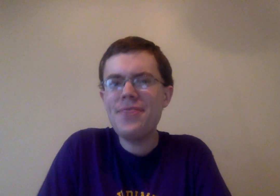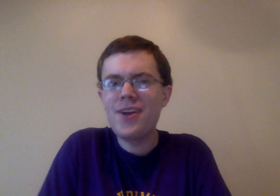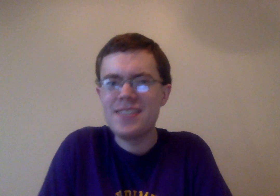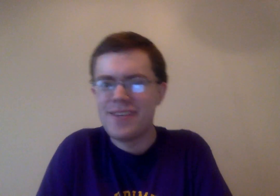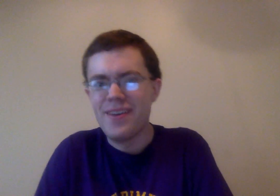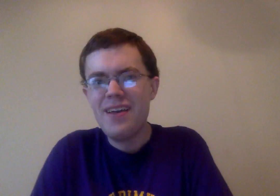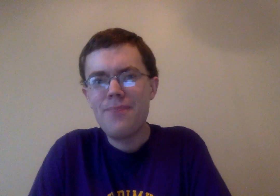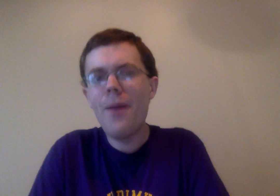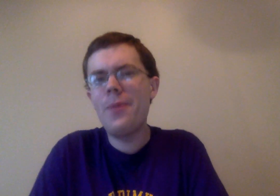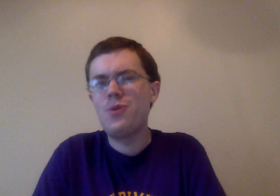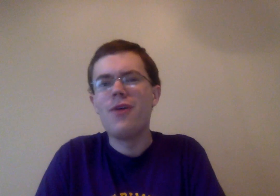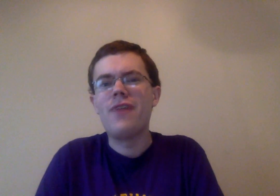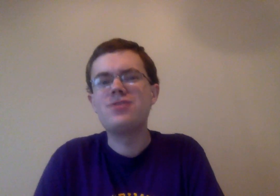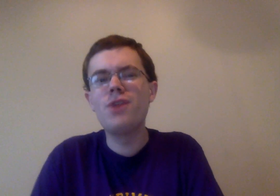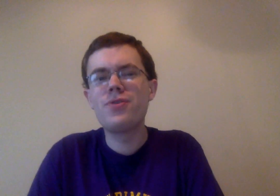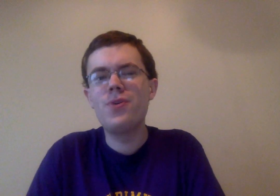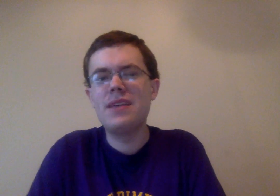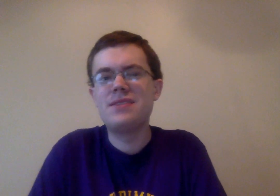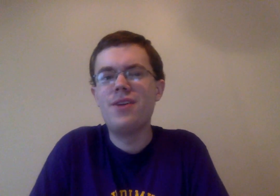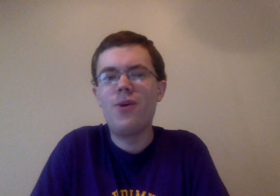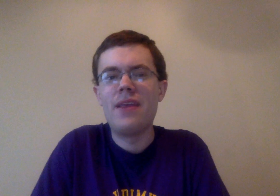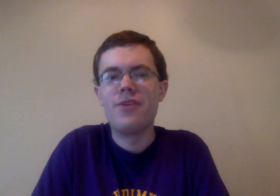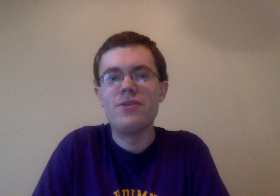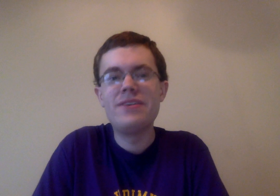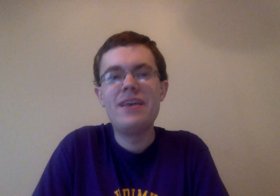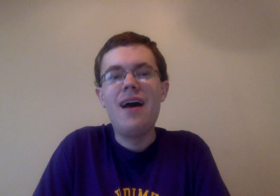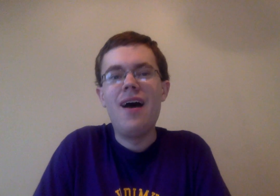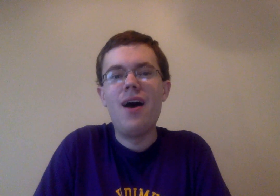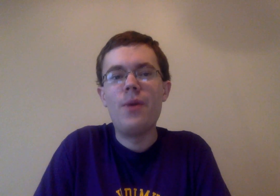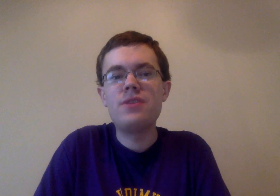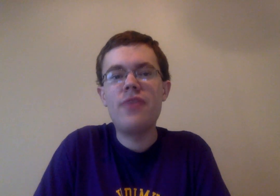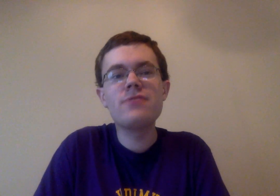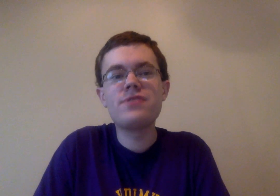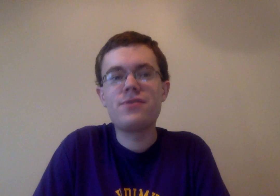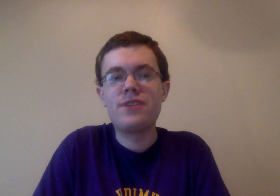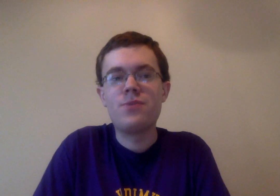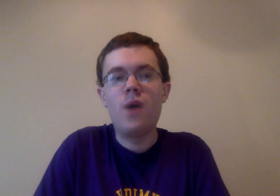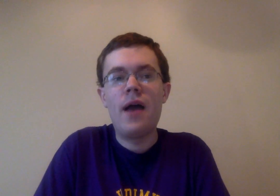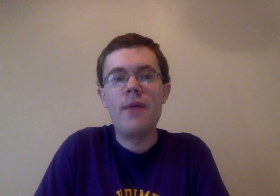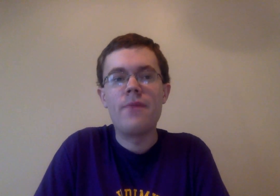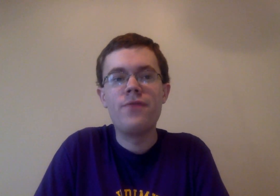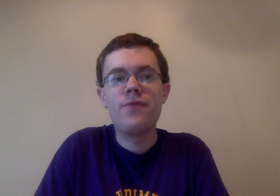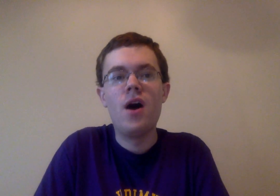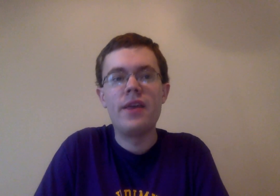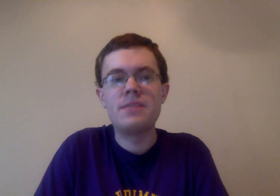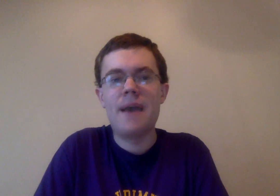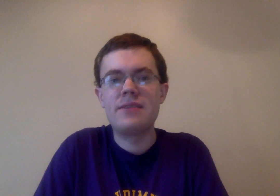13, probably 12, and Tomaru is, you know, an adult, uh, which, that's really the reason why I am full-on expecting,